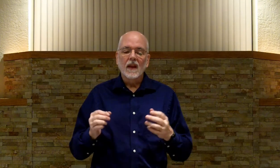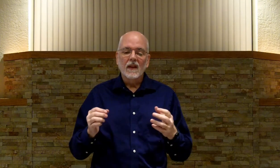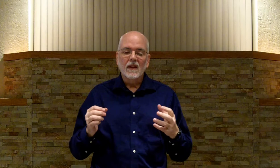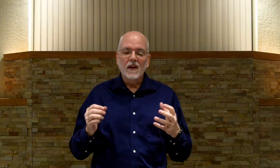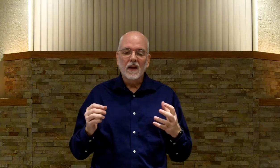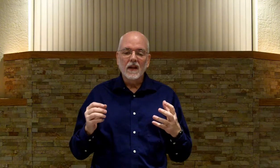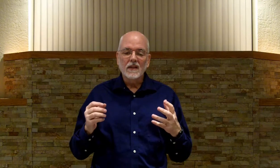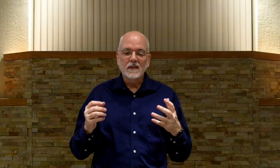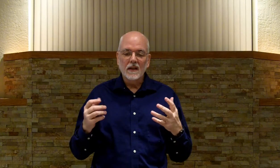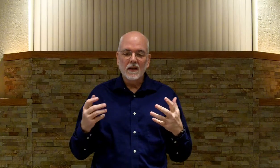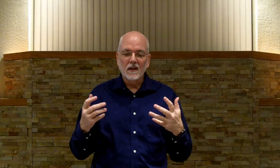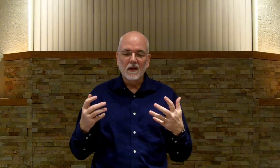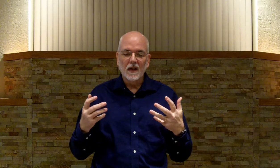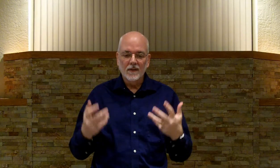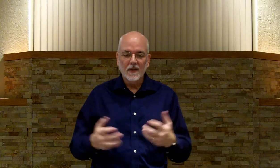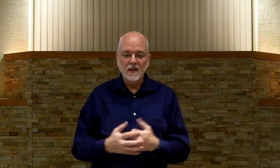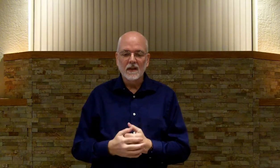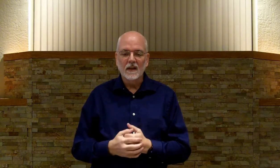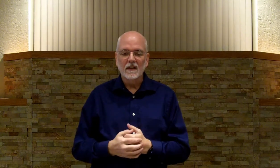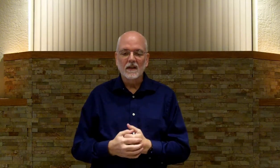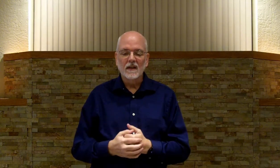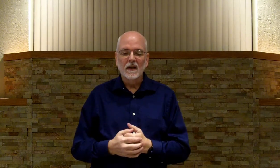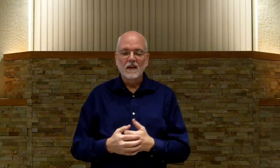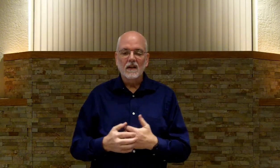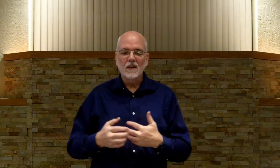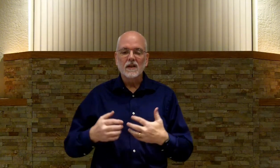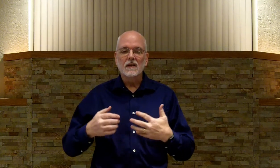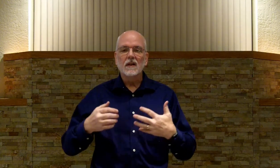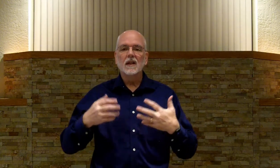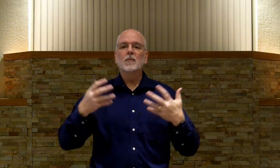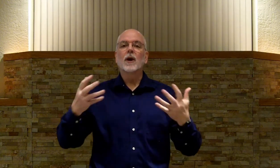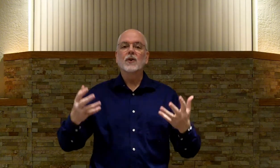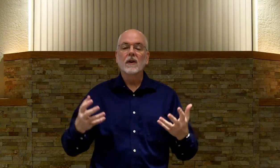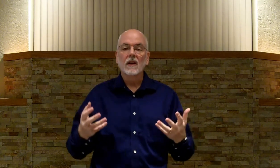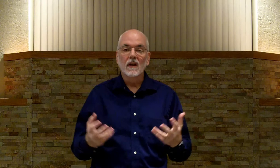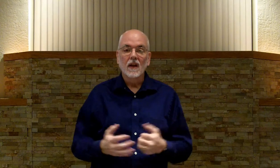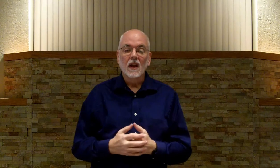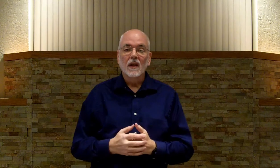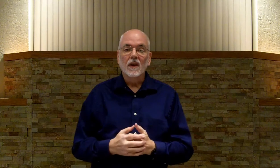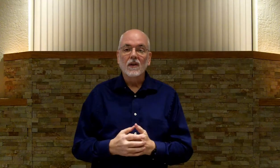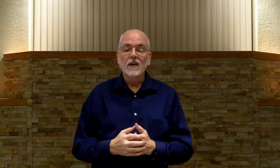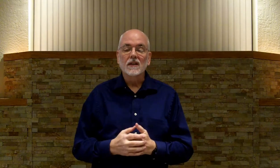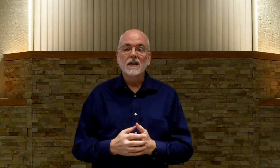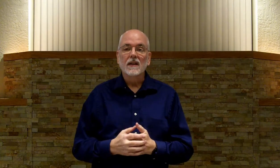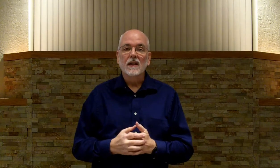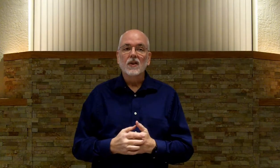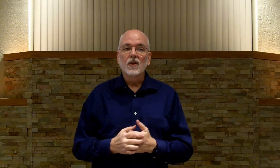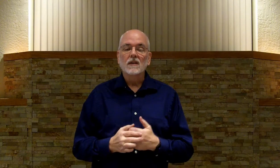There is still emphasis in it. There is still expression. There is just